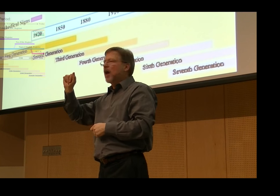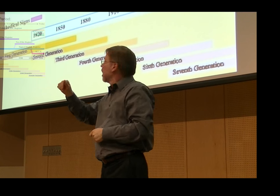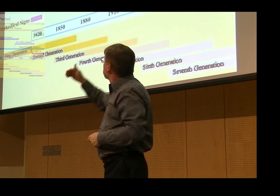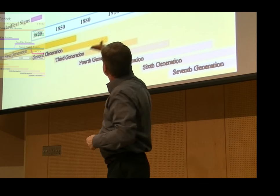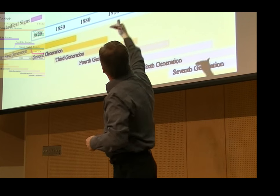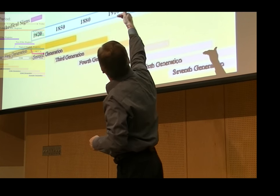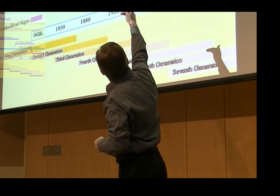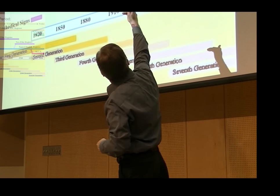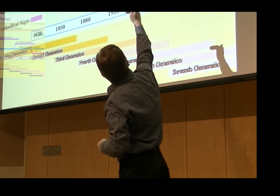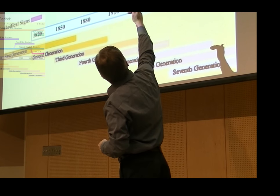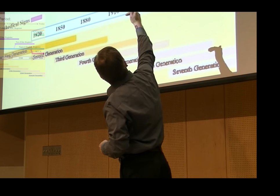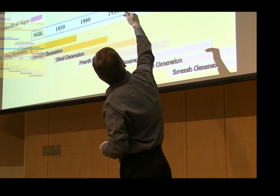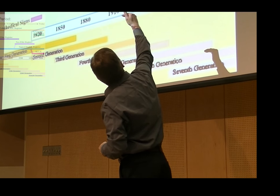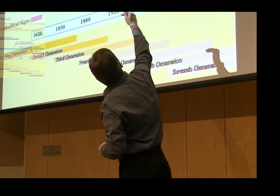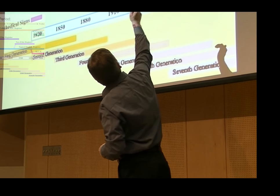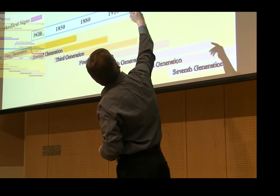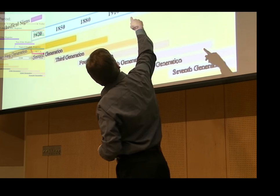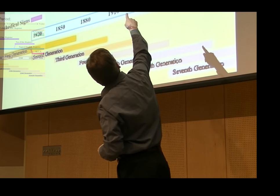master signers, if you will.